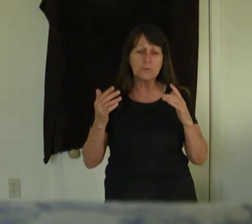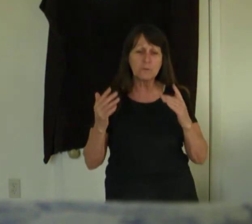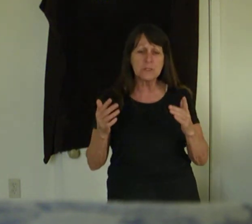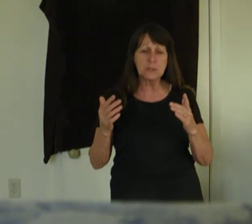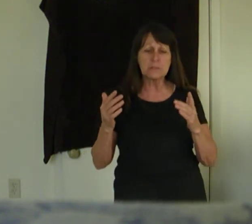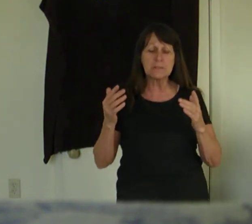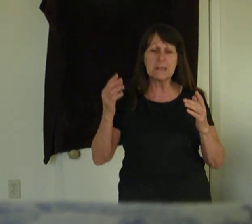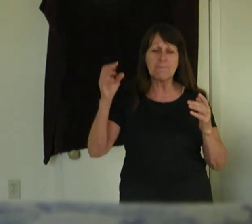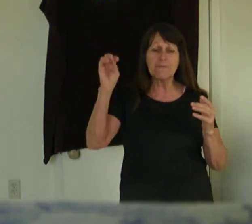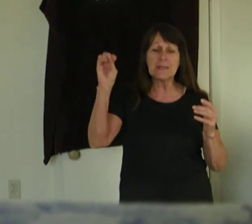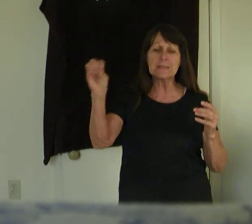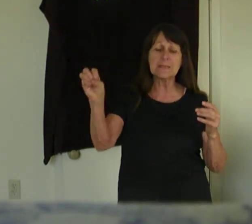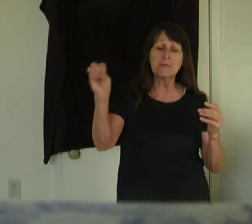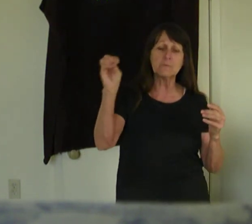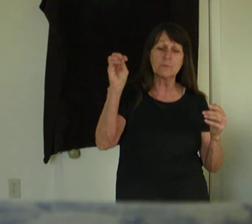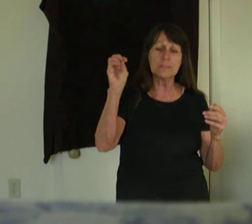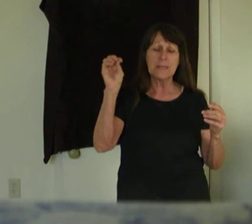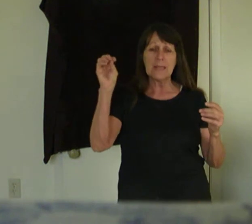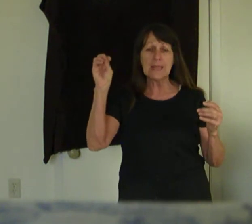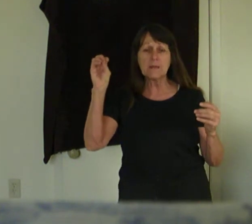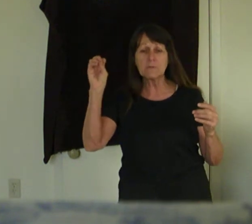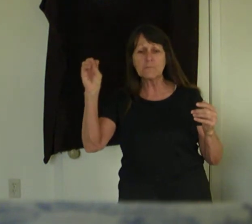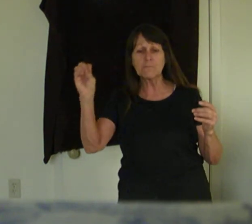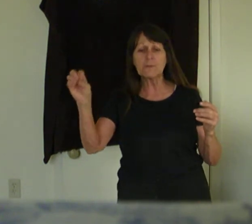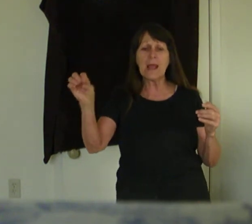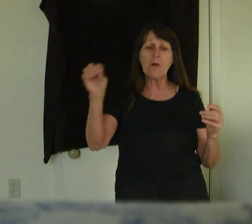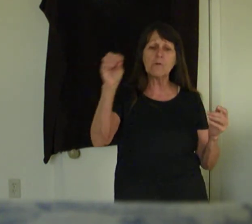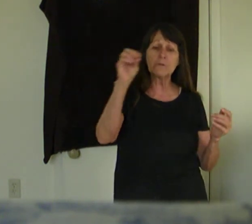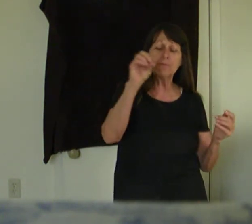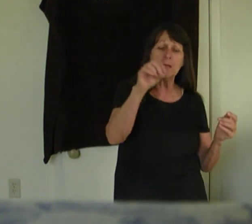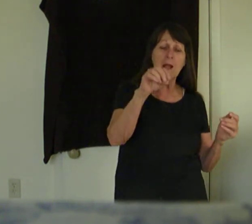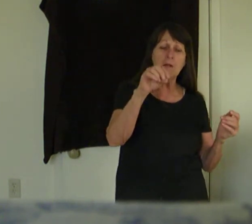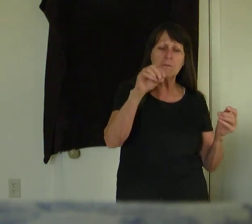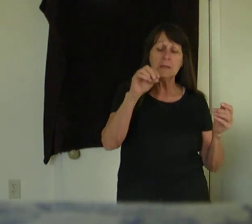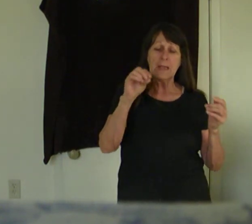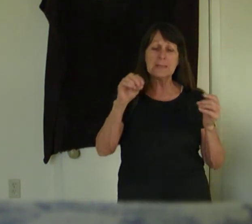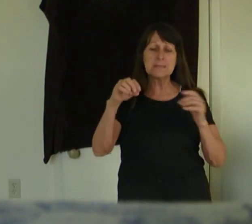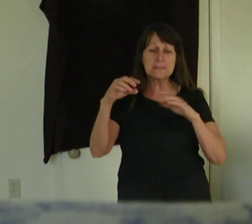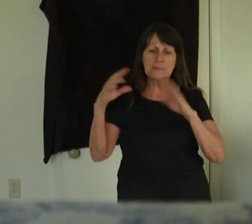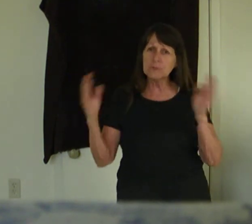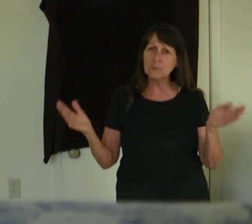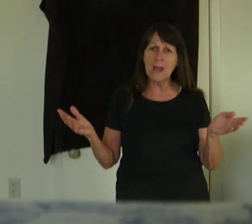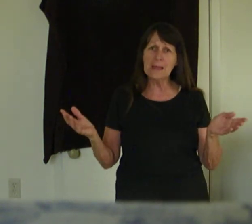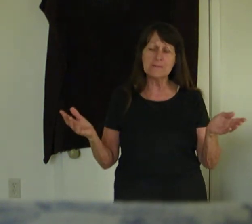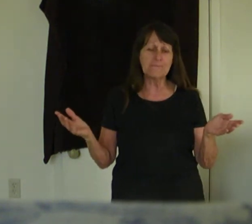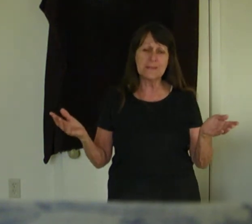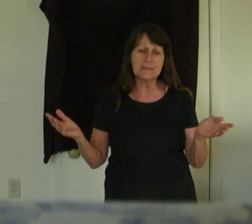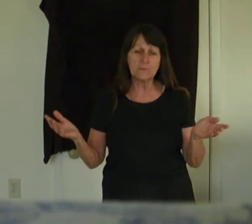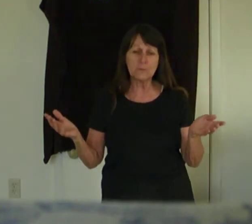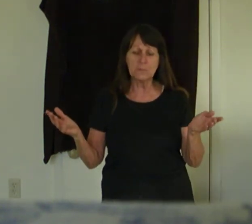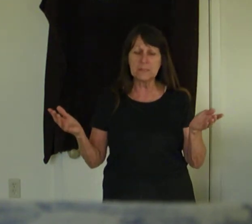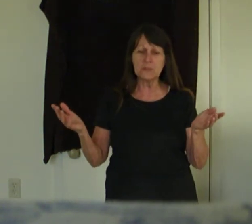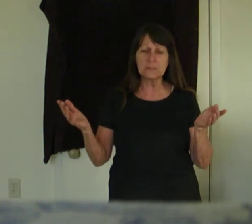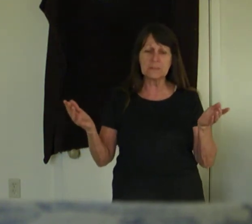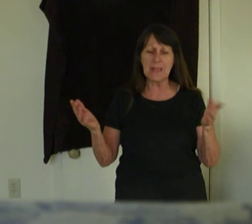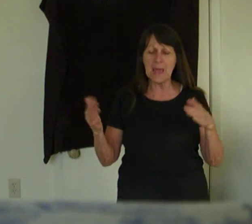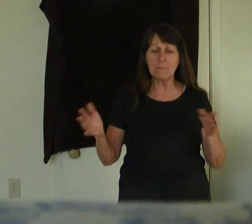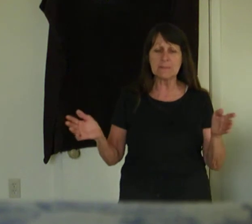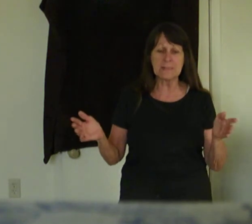Christian that feeds others. He goes from flower to flower. And he doesn't even try to feed others. But it just happens that